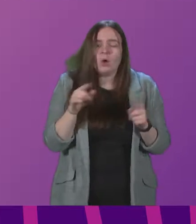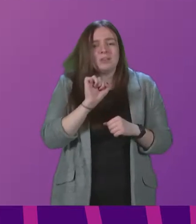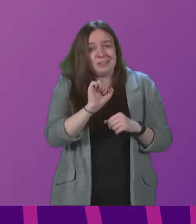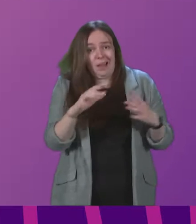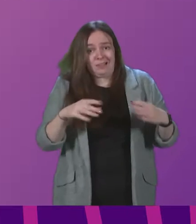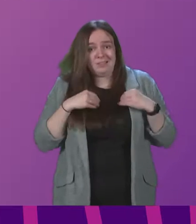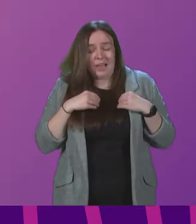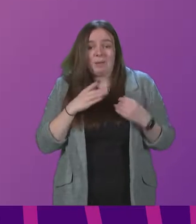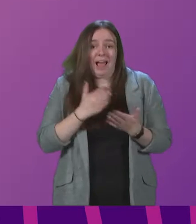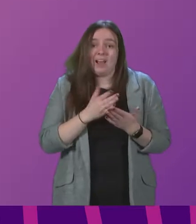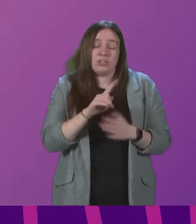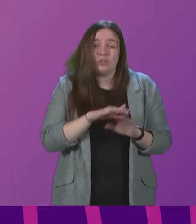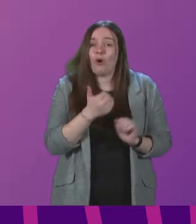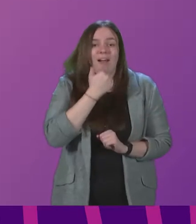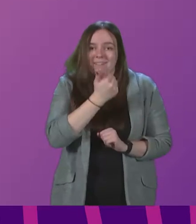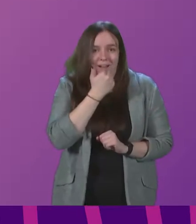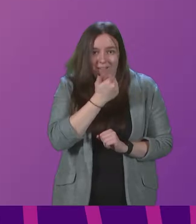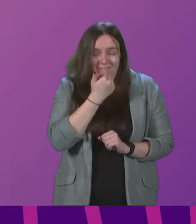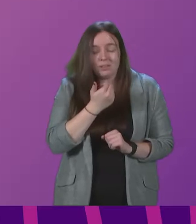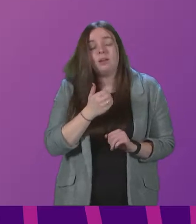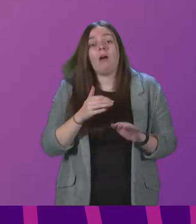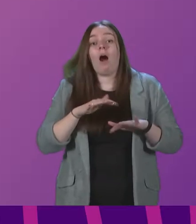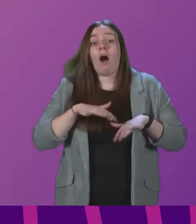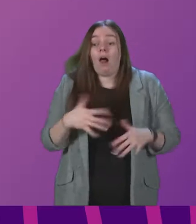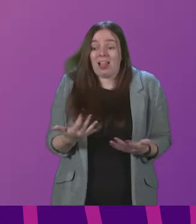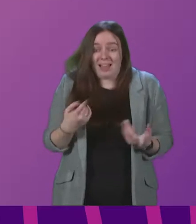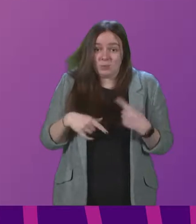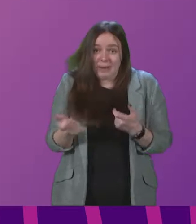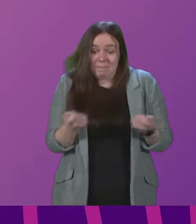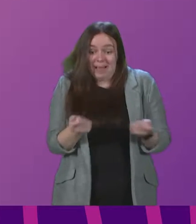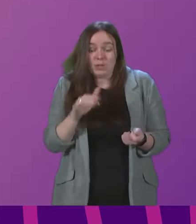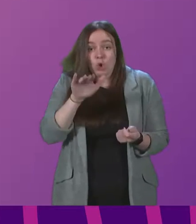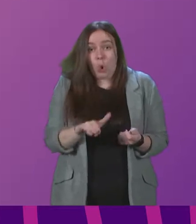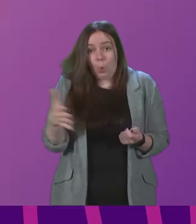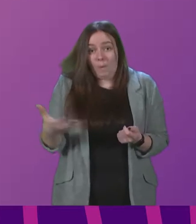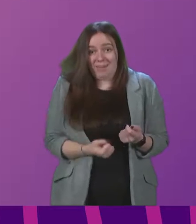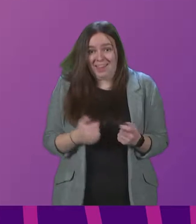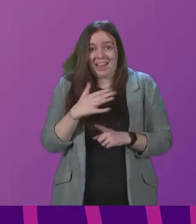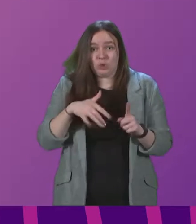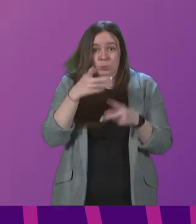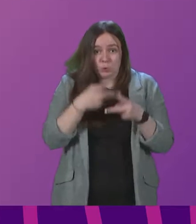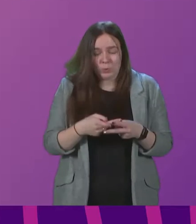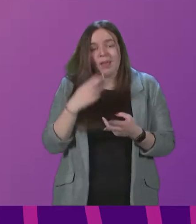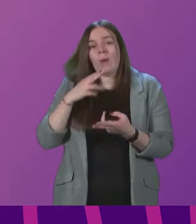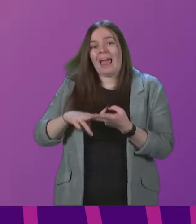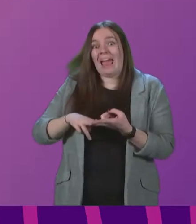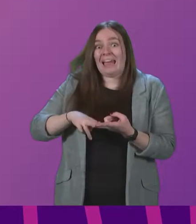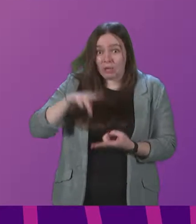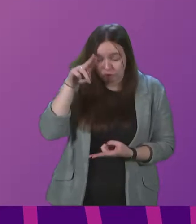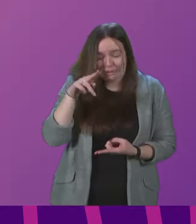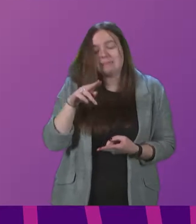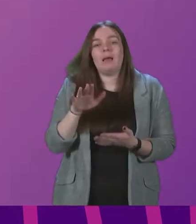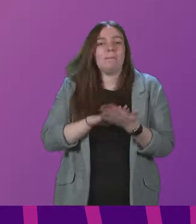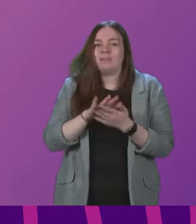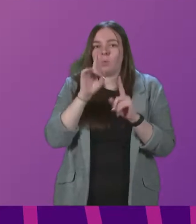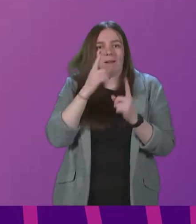that actually that's not enough? And unless we tackle low pay in this sector and increase it substantially, we won't